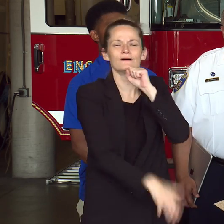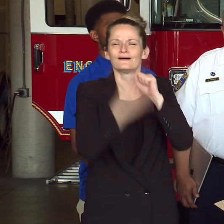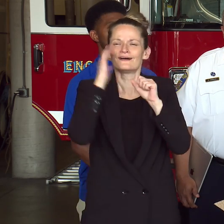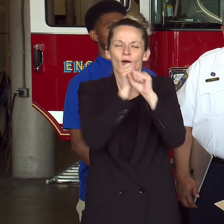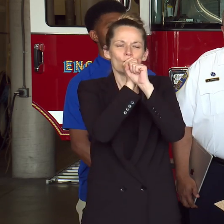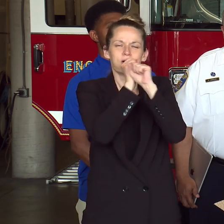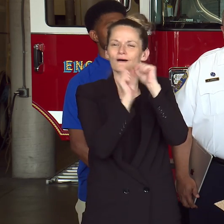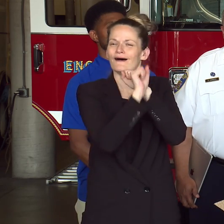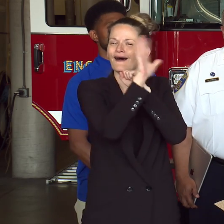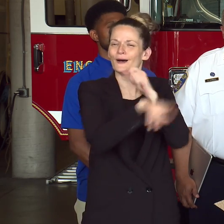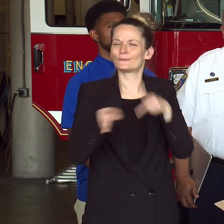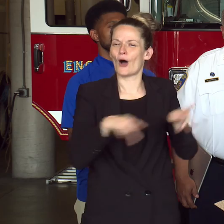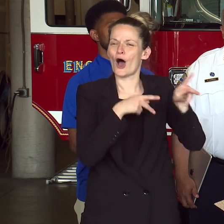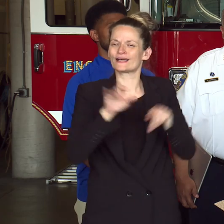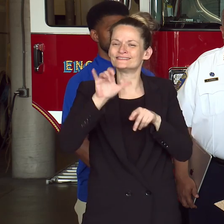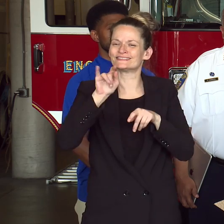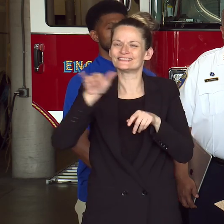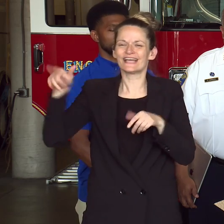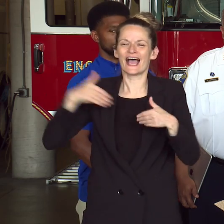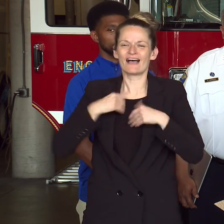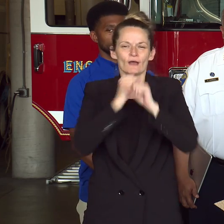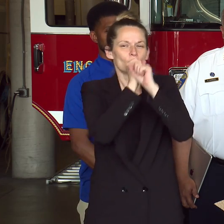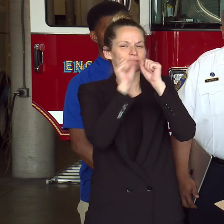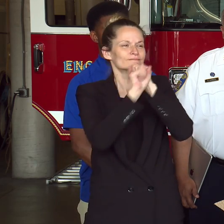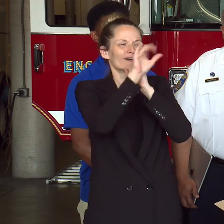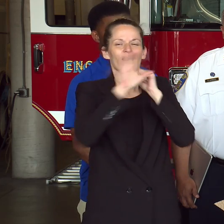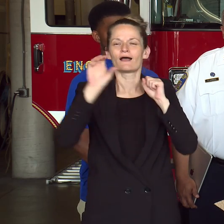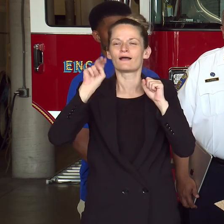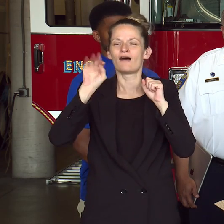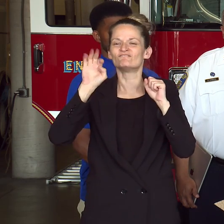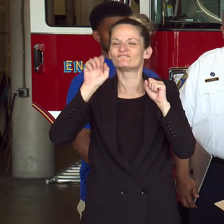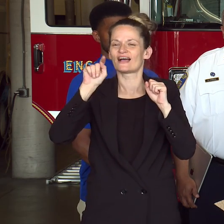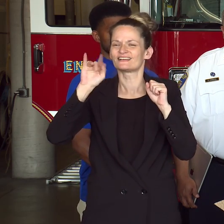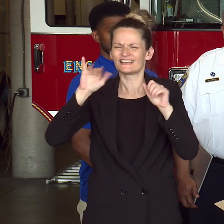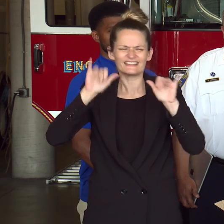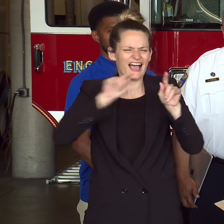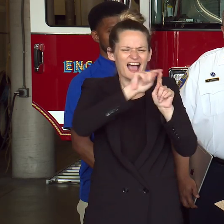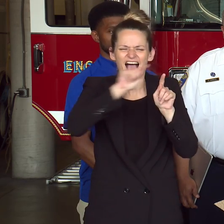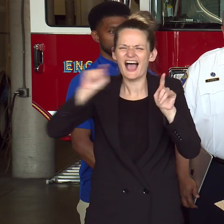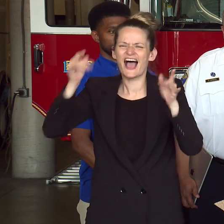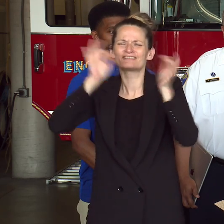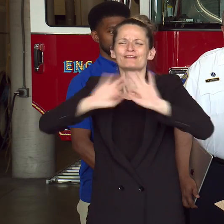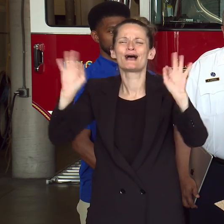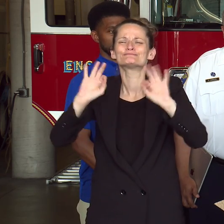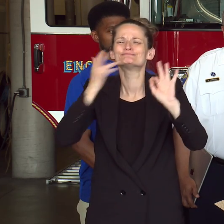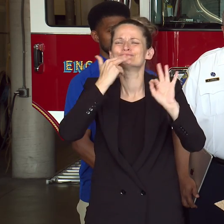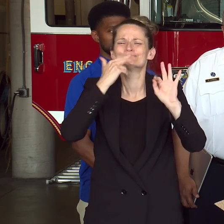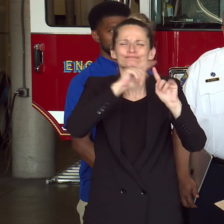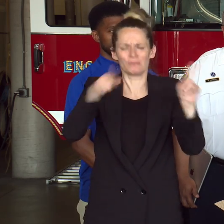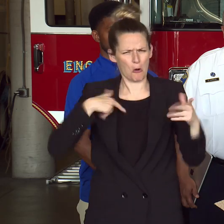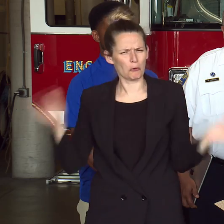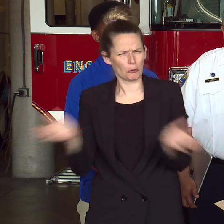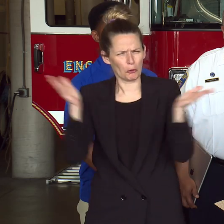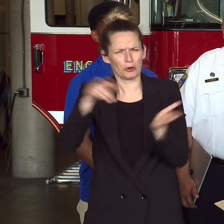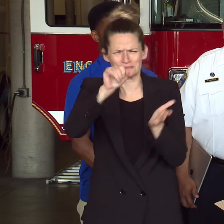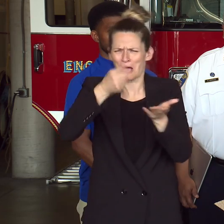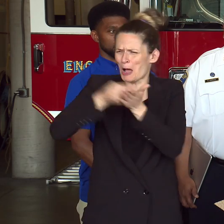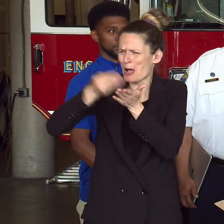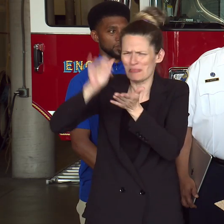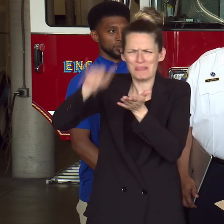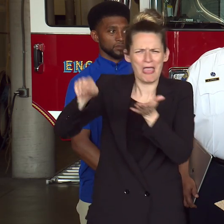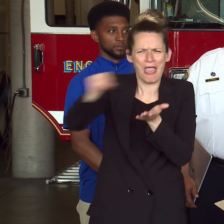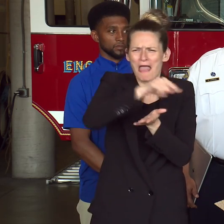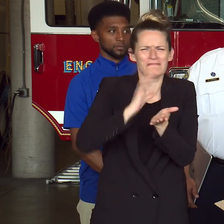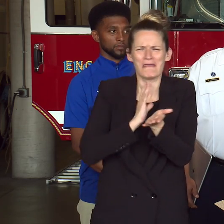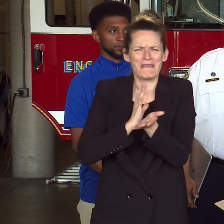outside to enjoy the fireworks from at home or online. Whatever you do, please make sure that